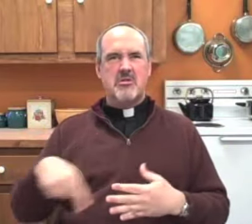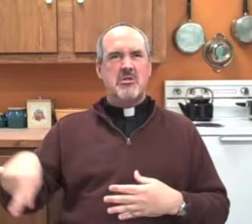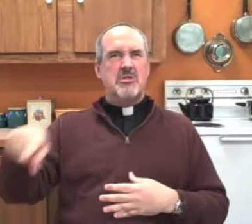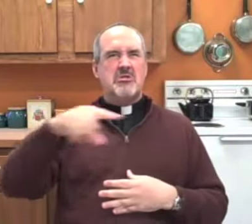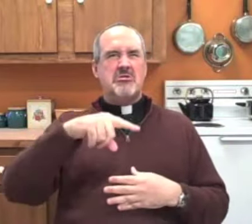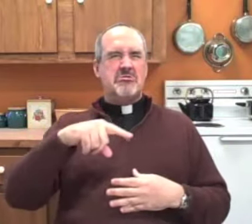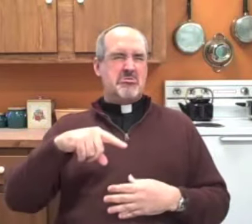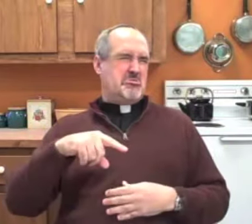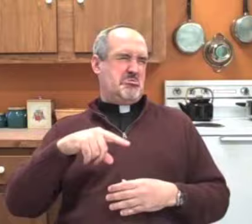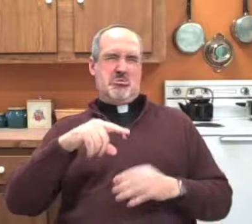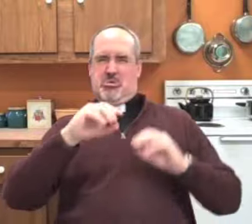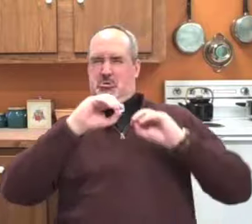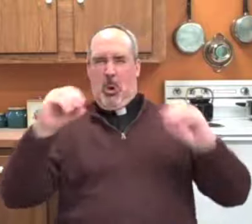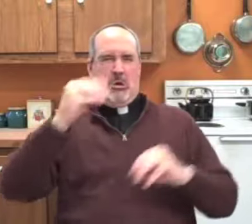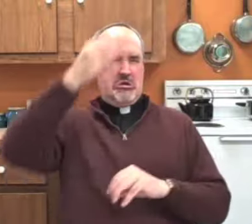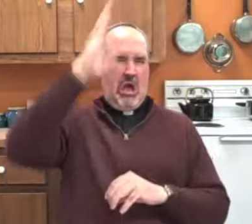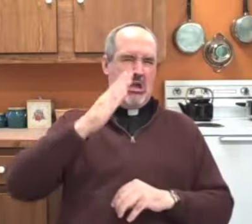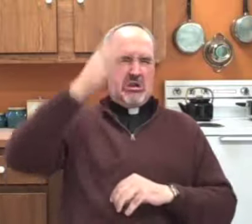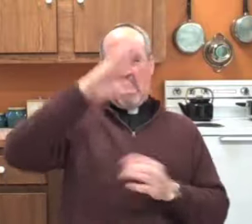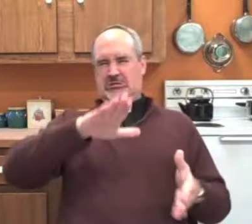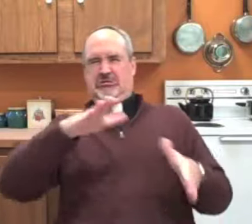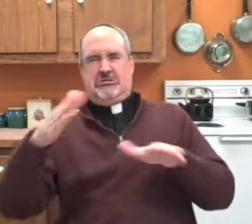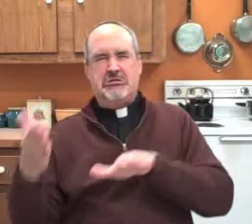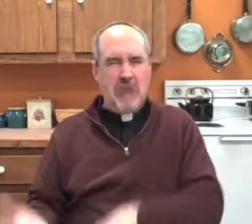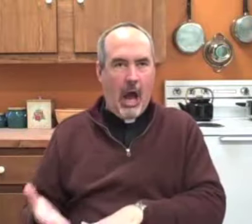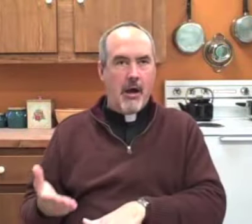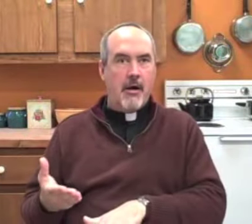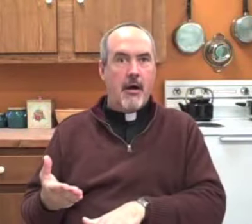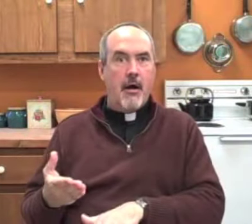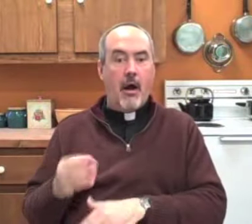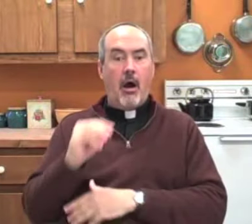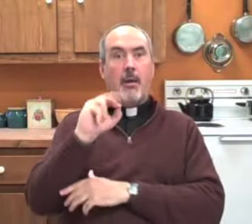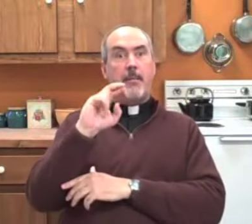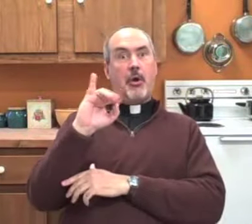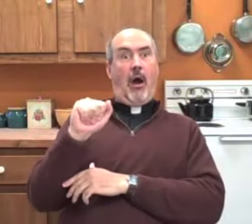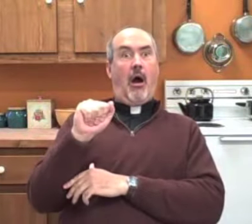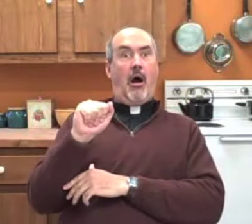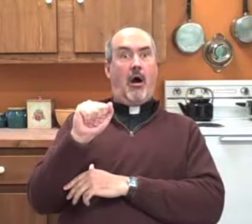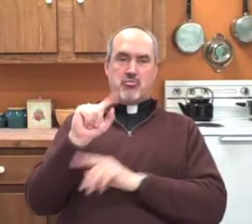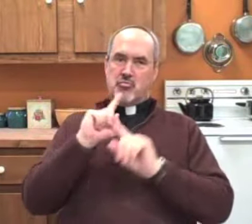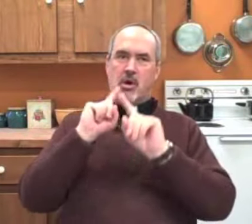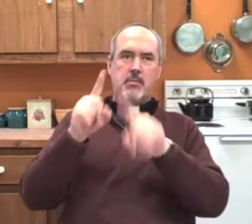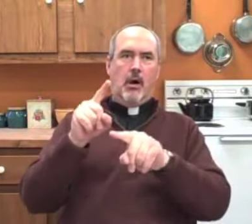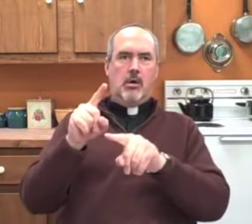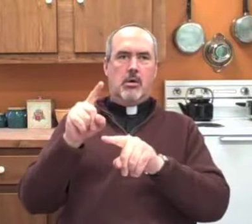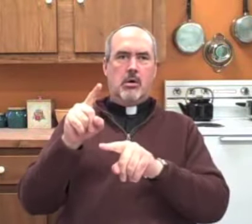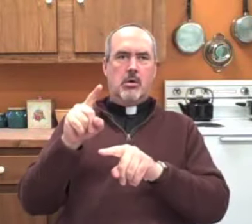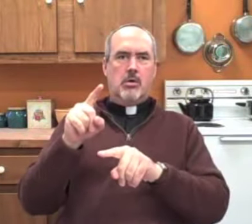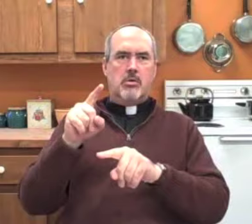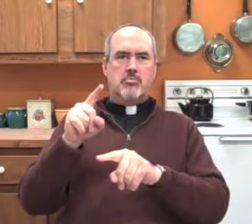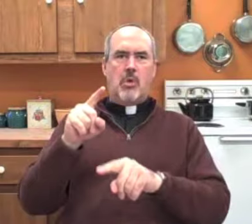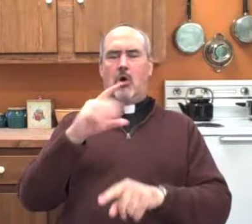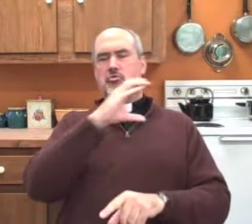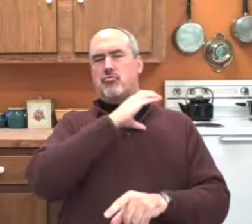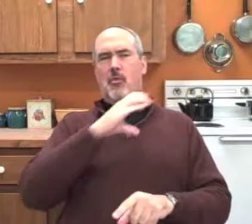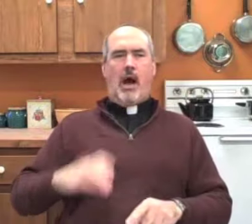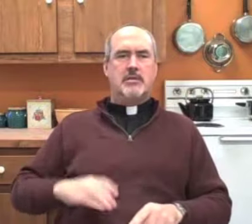Maria told them that they were not afraid. The mob said, There is no God. God is dead. But Maria simply